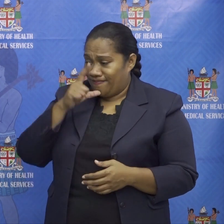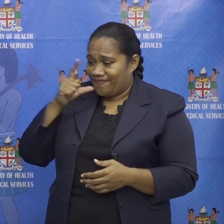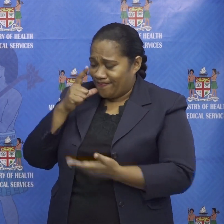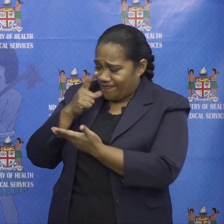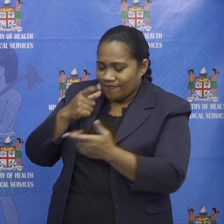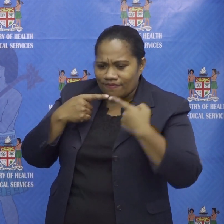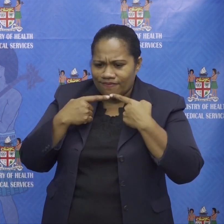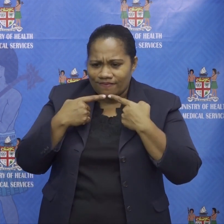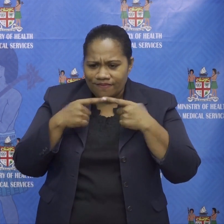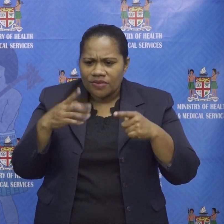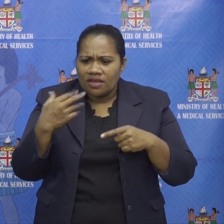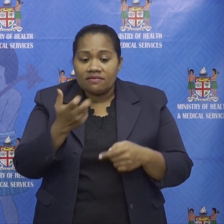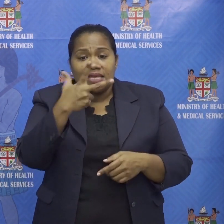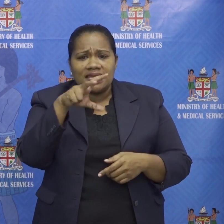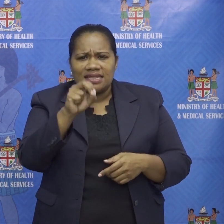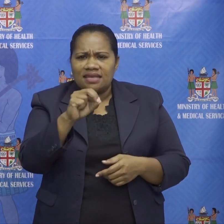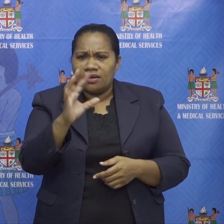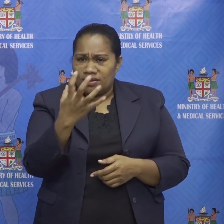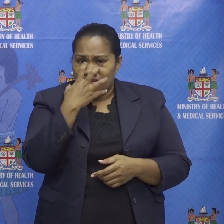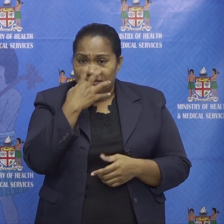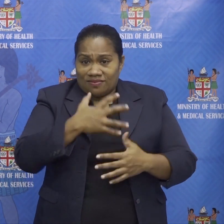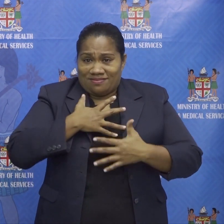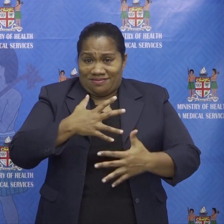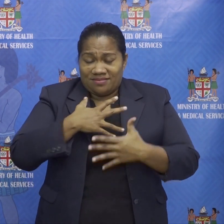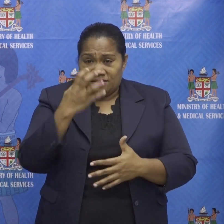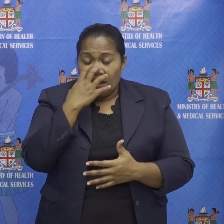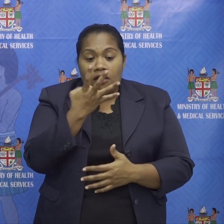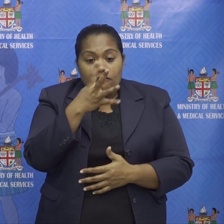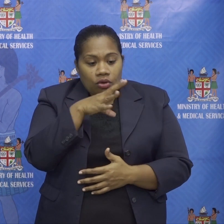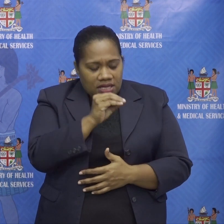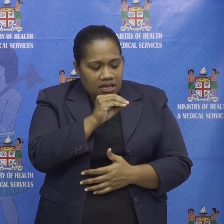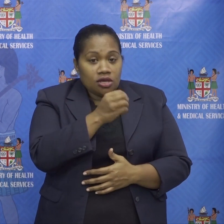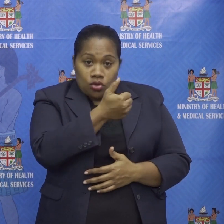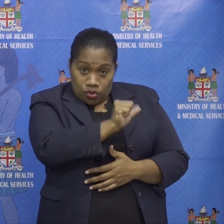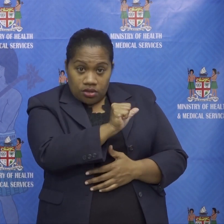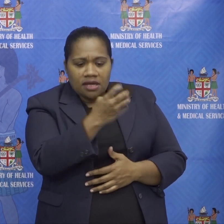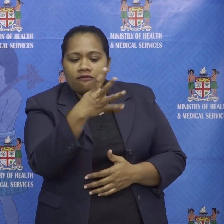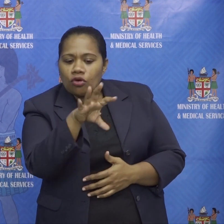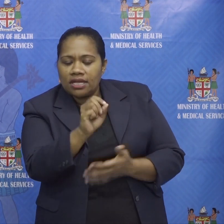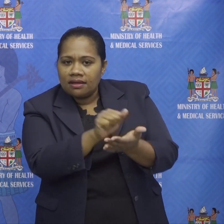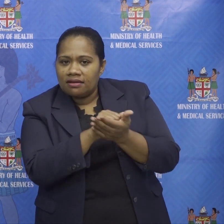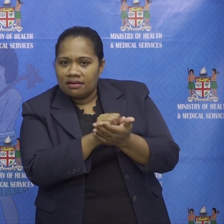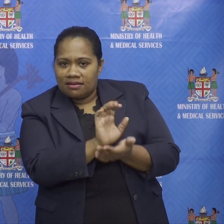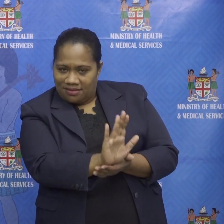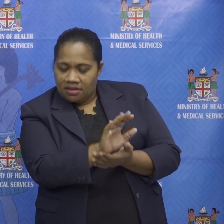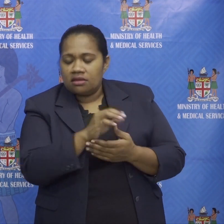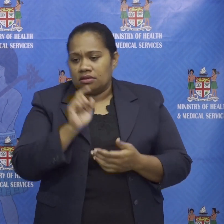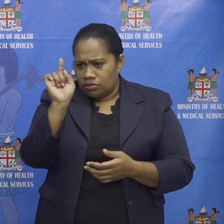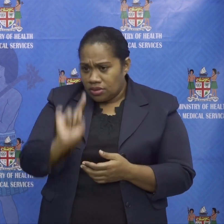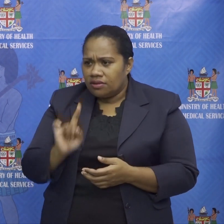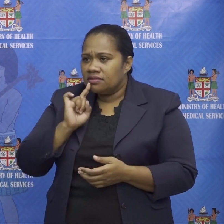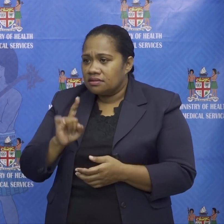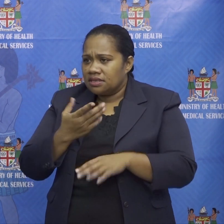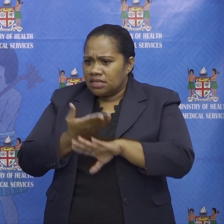have 80 ventilators 40 are being used and 40 are on standby and uh today you've mentioned that the new variant has been